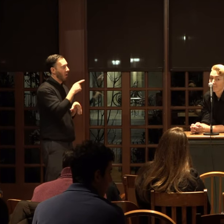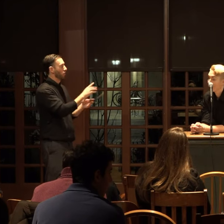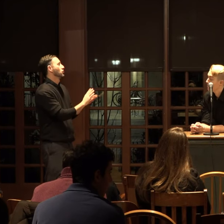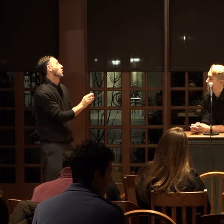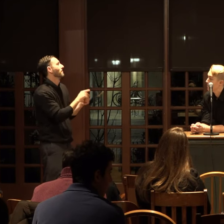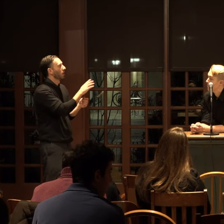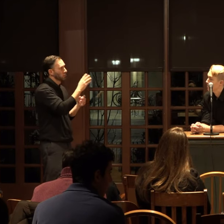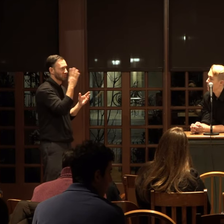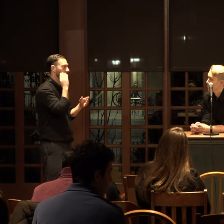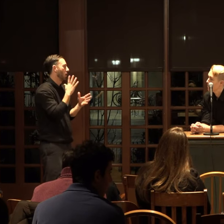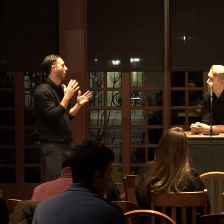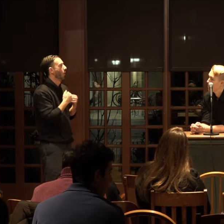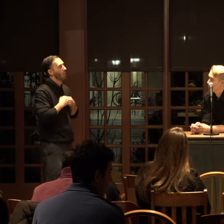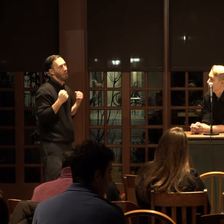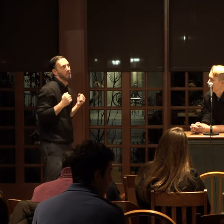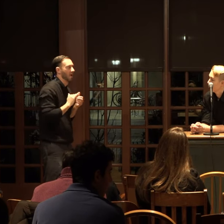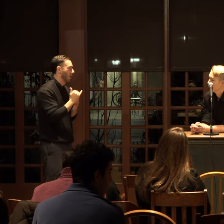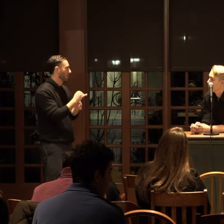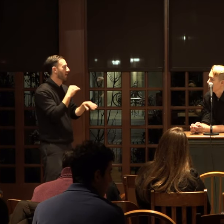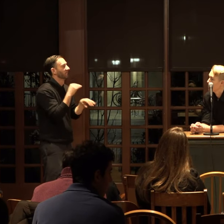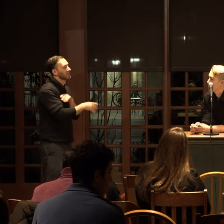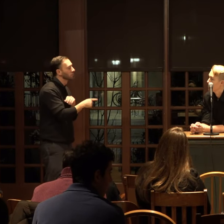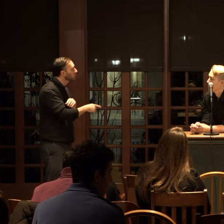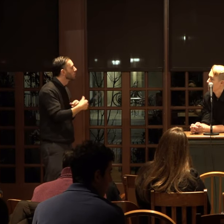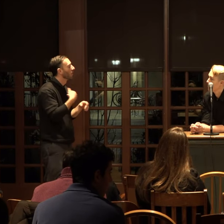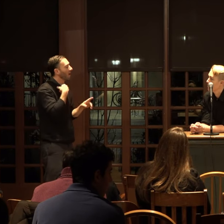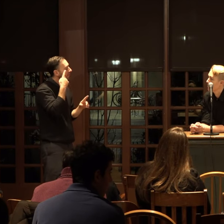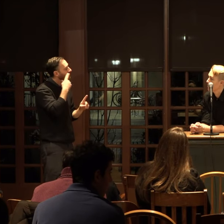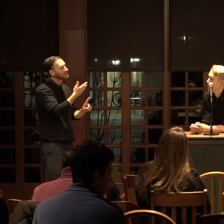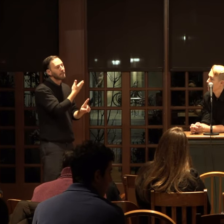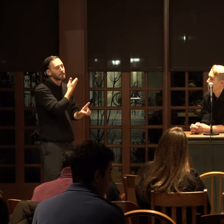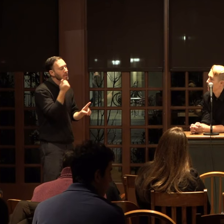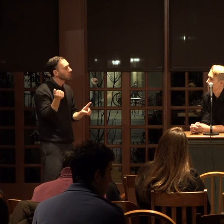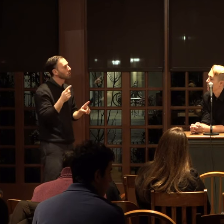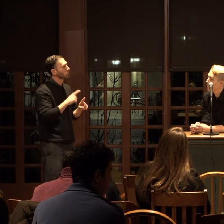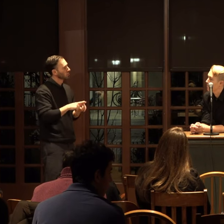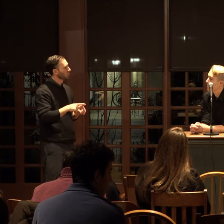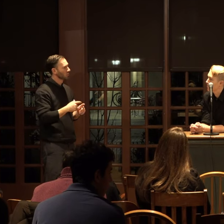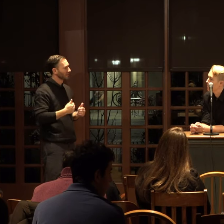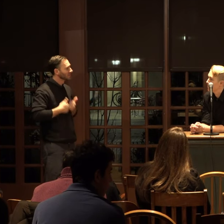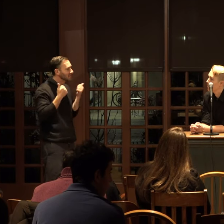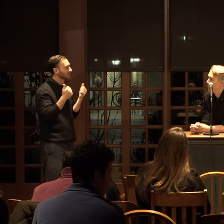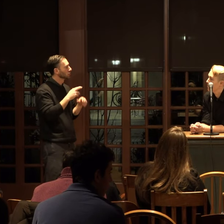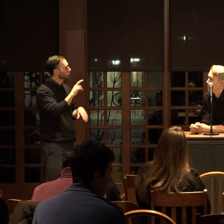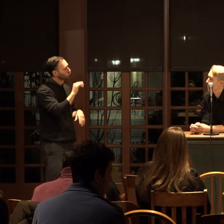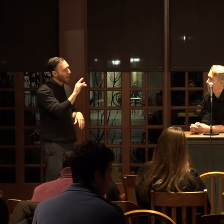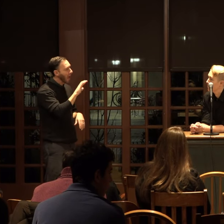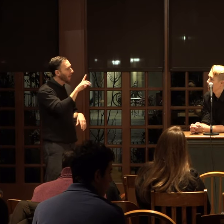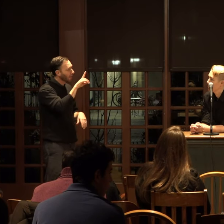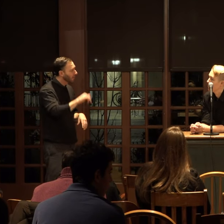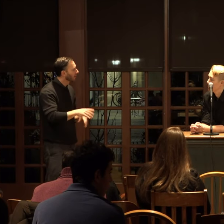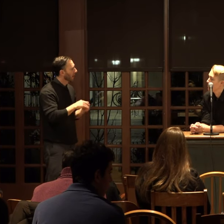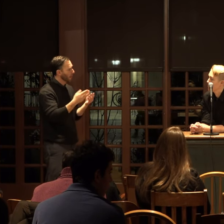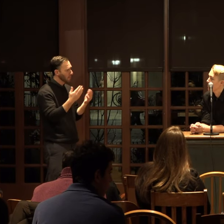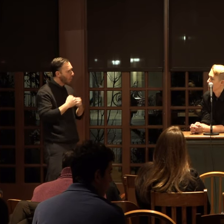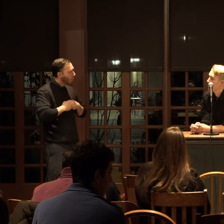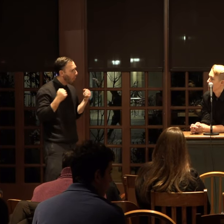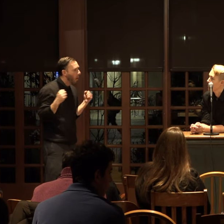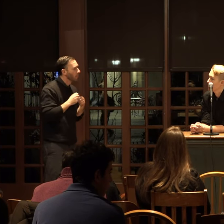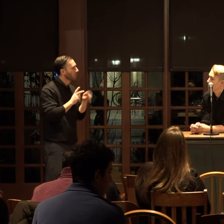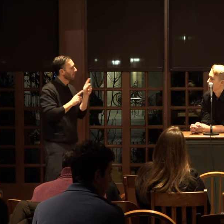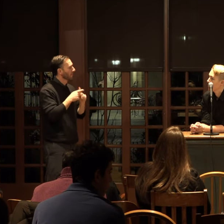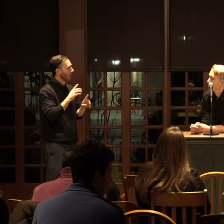your experiences so openly, what's this going to do to you? I think it's better to exist radically and be open with people about those